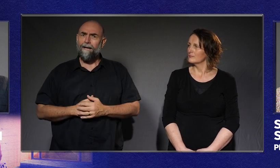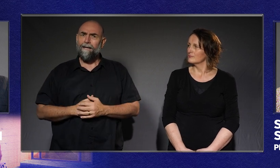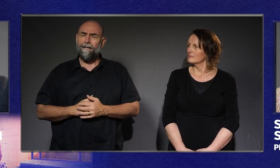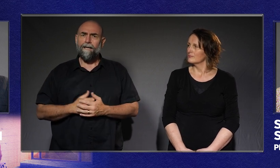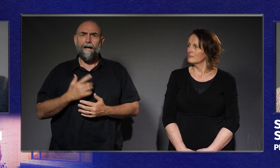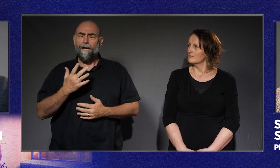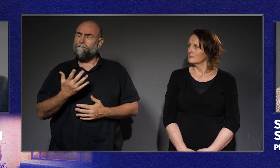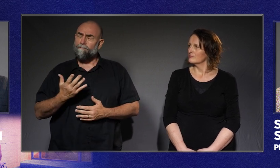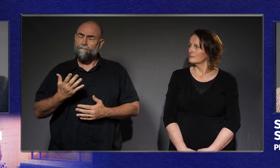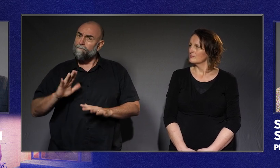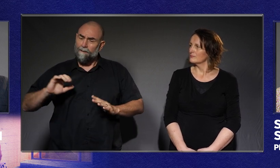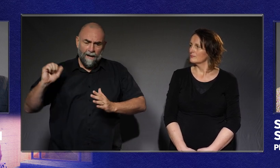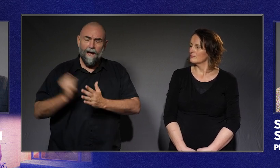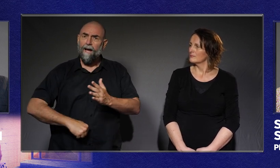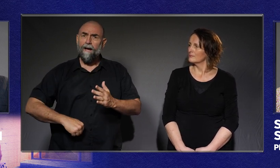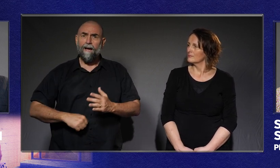really tough.